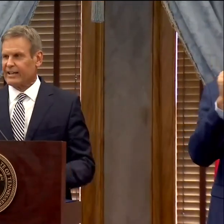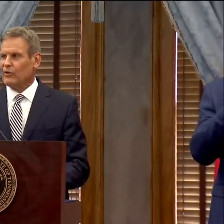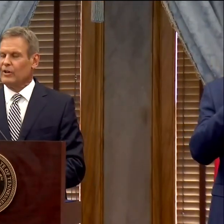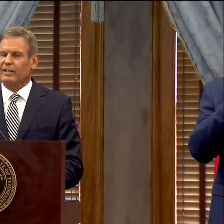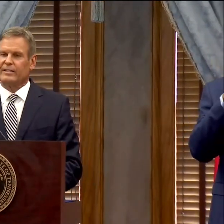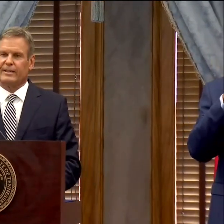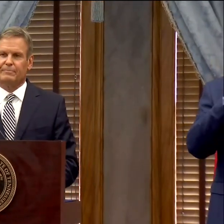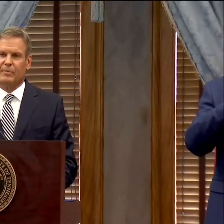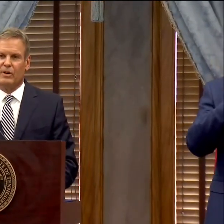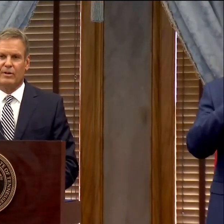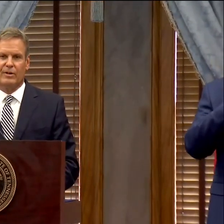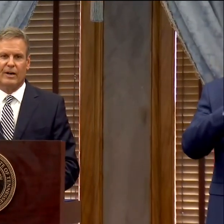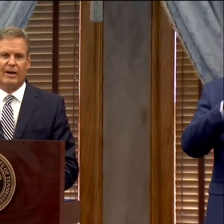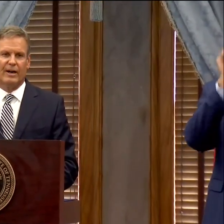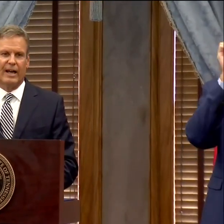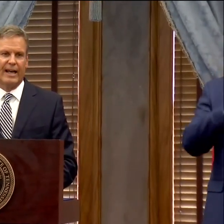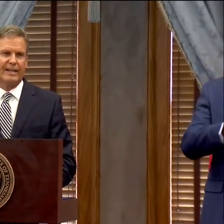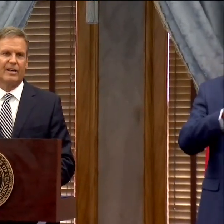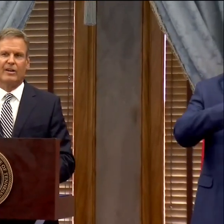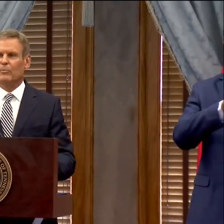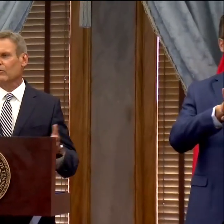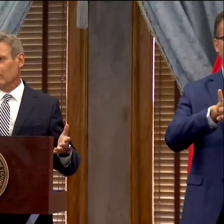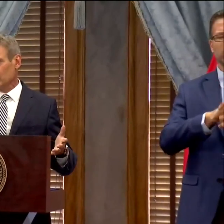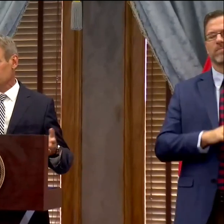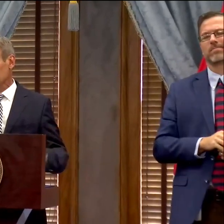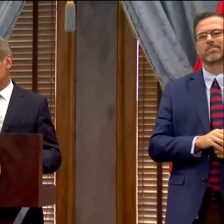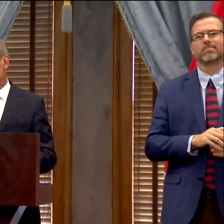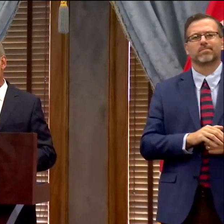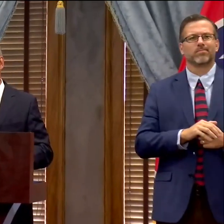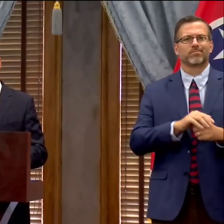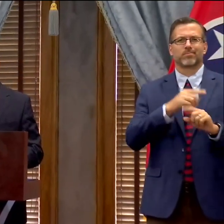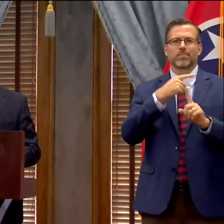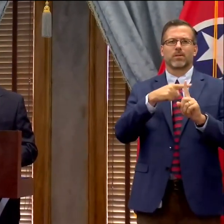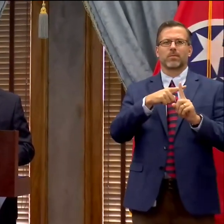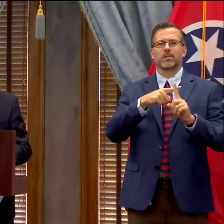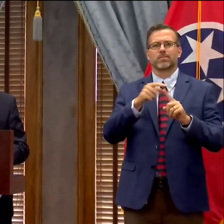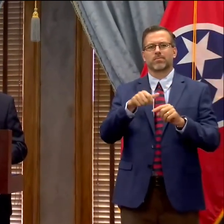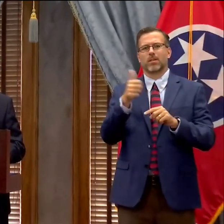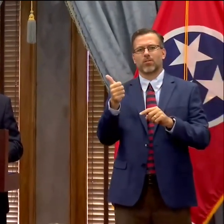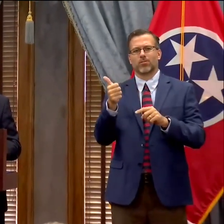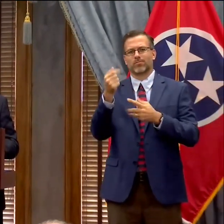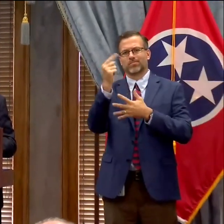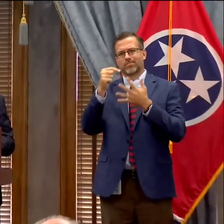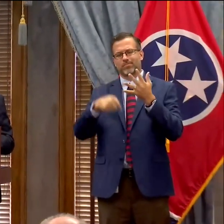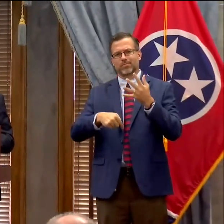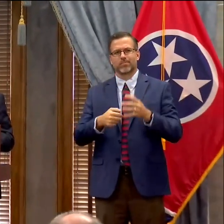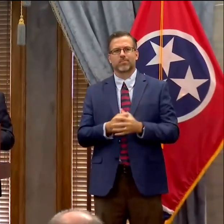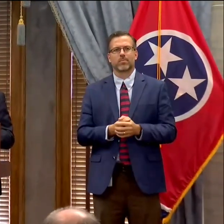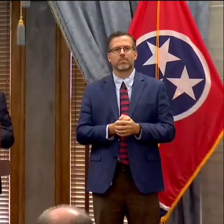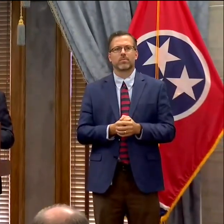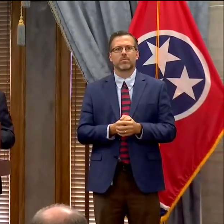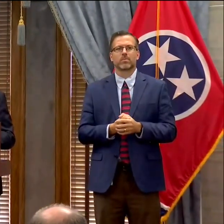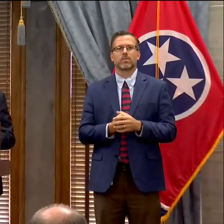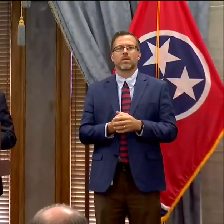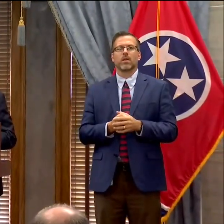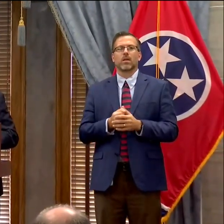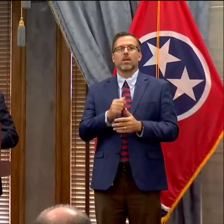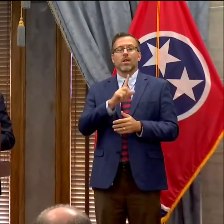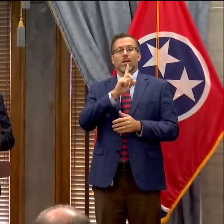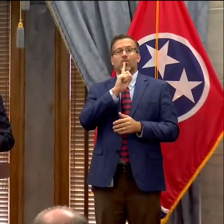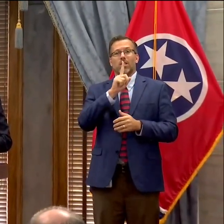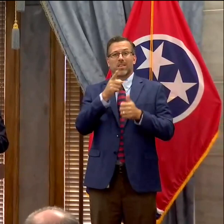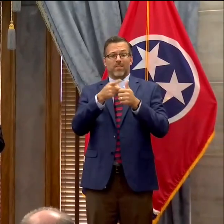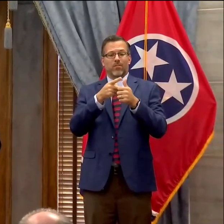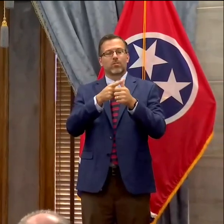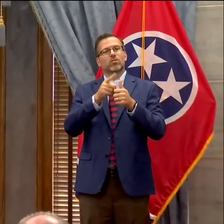attack COVID-19 and a number of other issues that we'll be talking about today. Our focus initially is going to be on